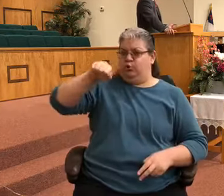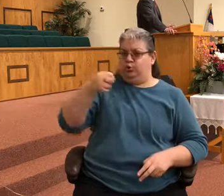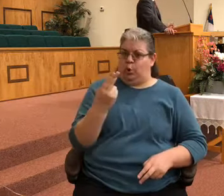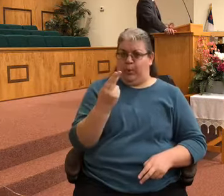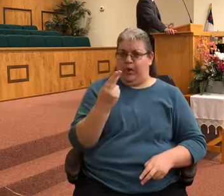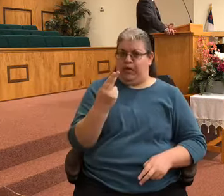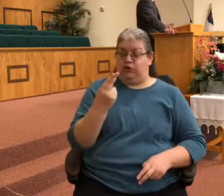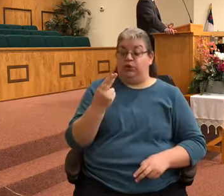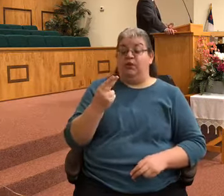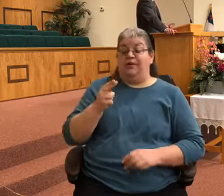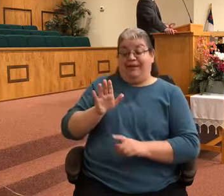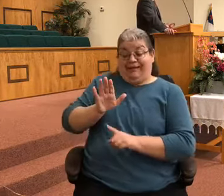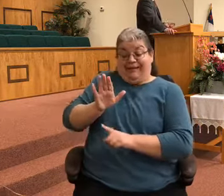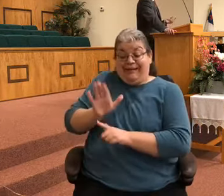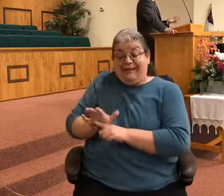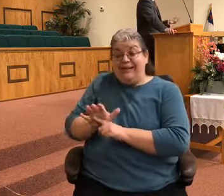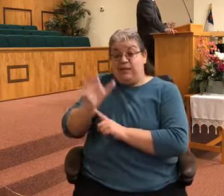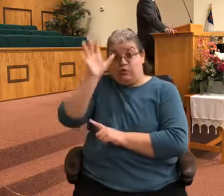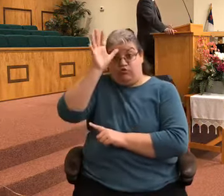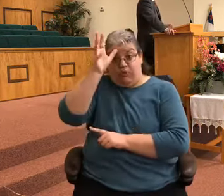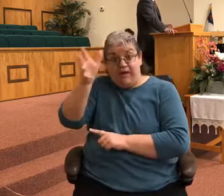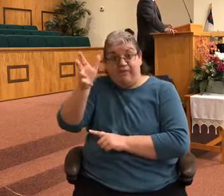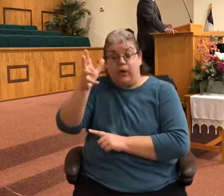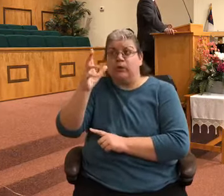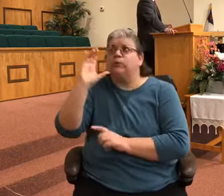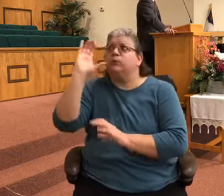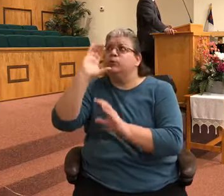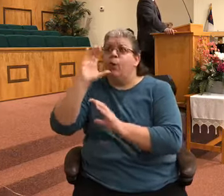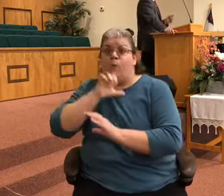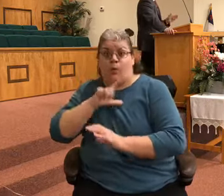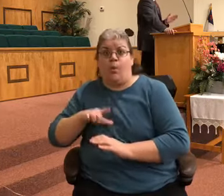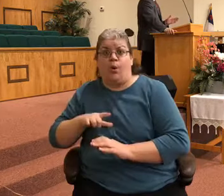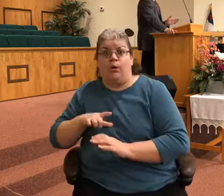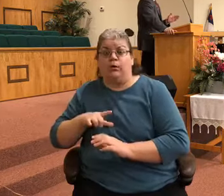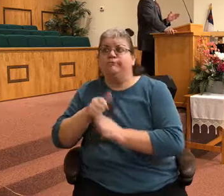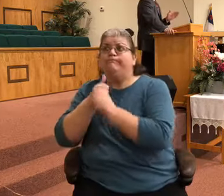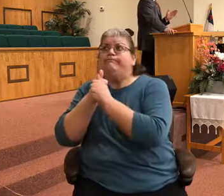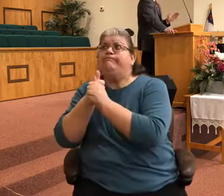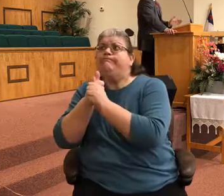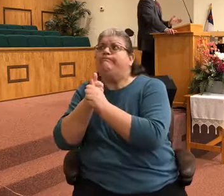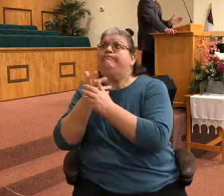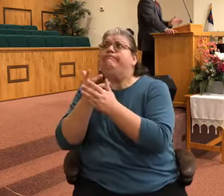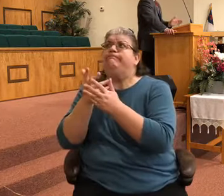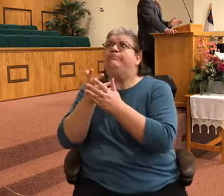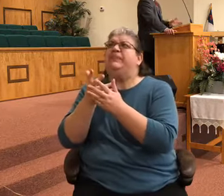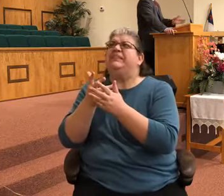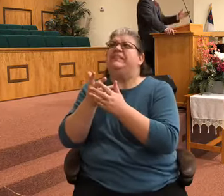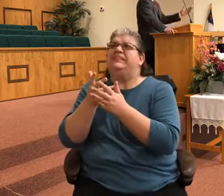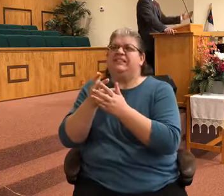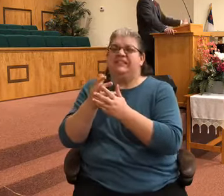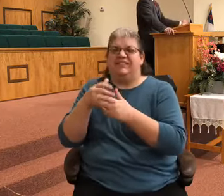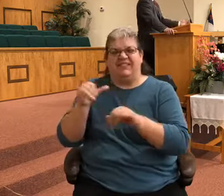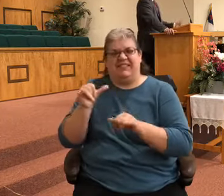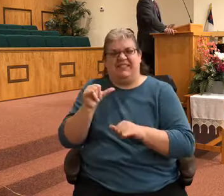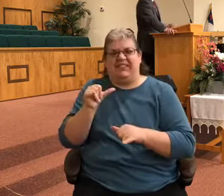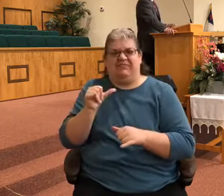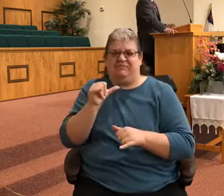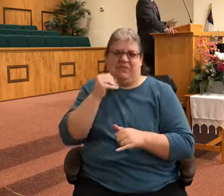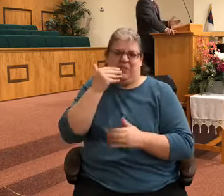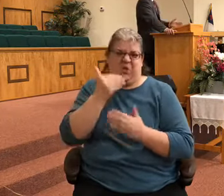the Lord. But, again, still not enough to give him the reputation of a good king. But God